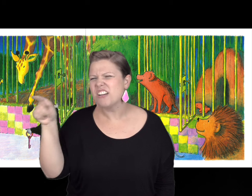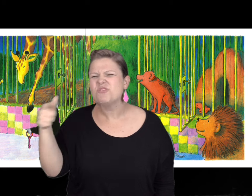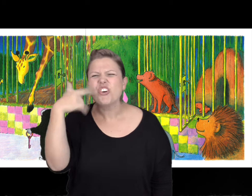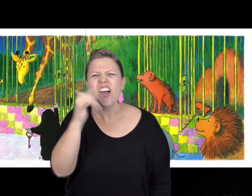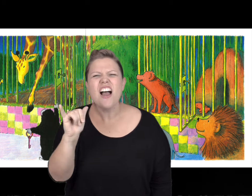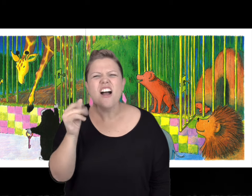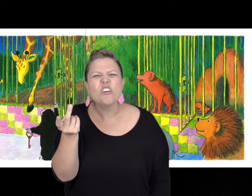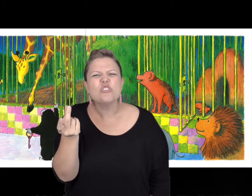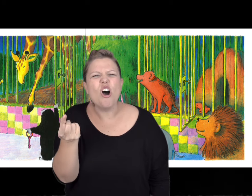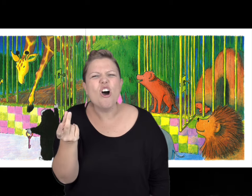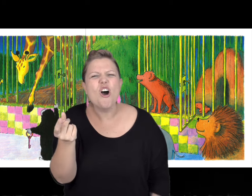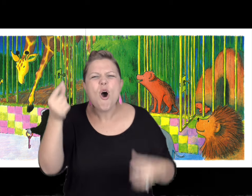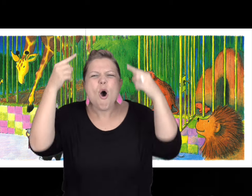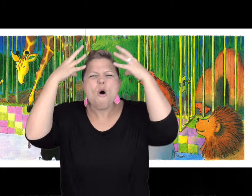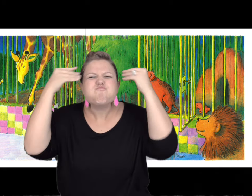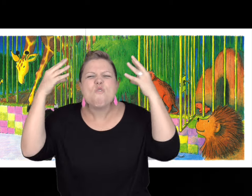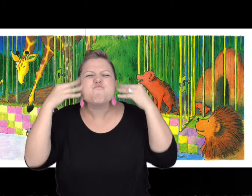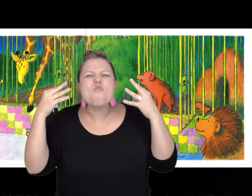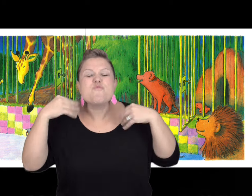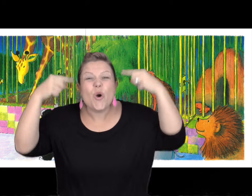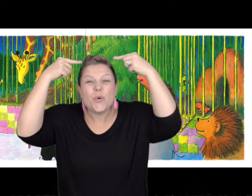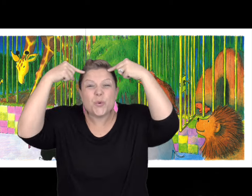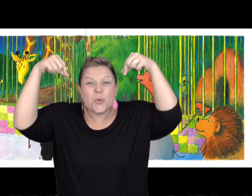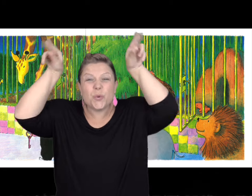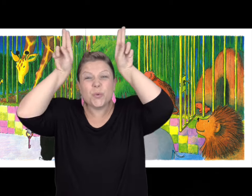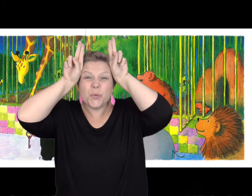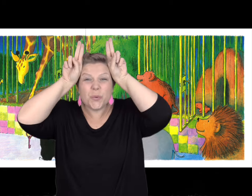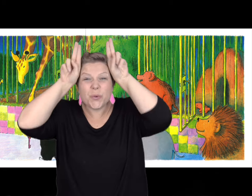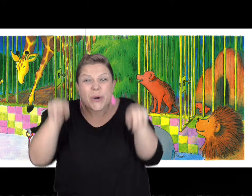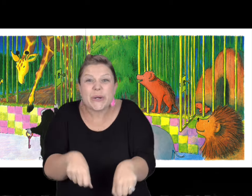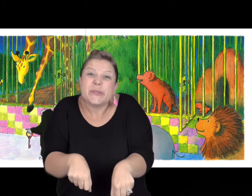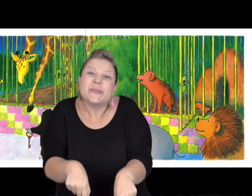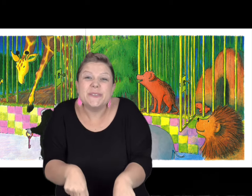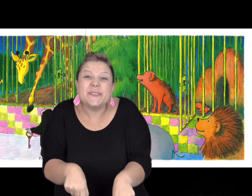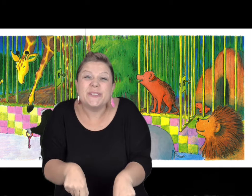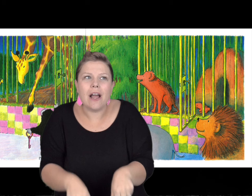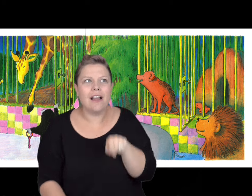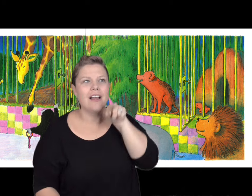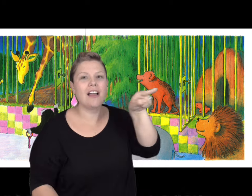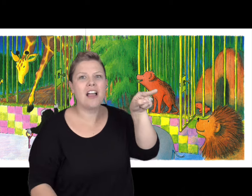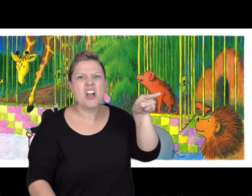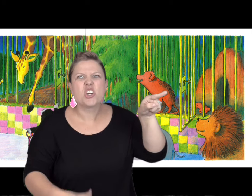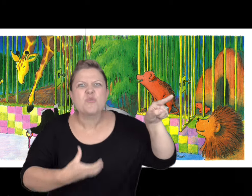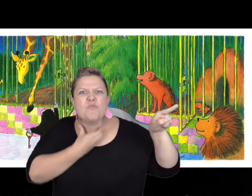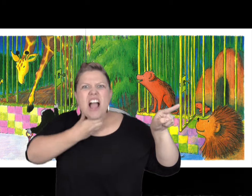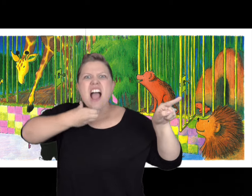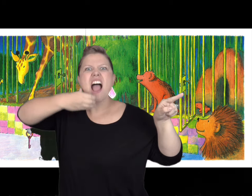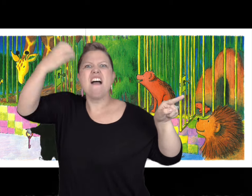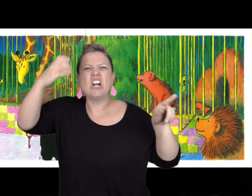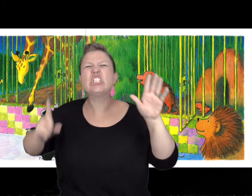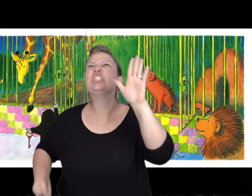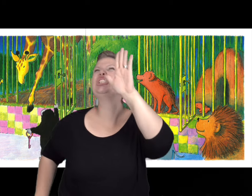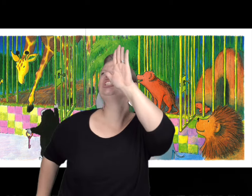and a giraffe.